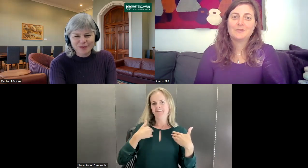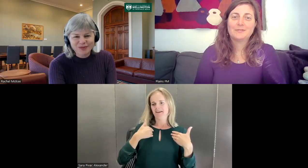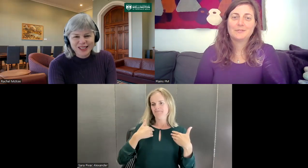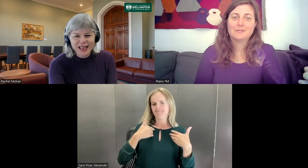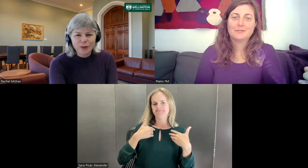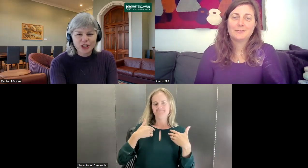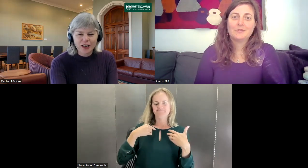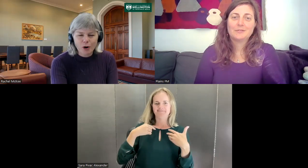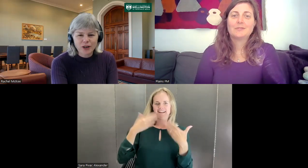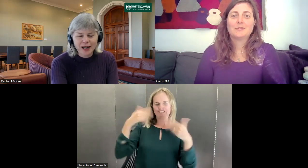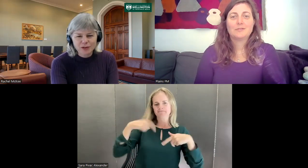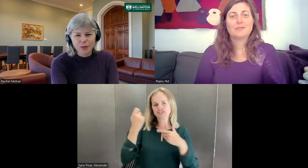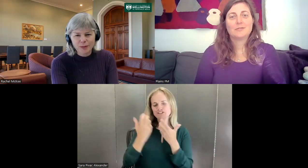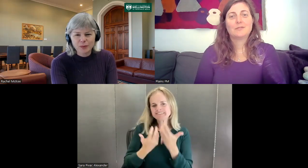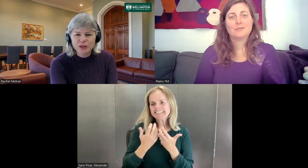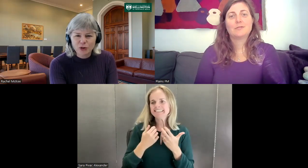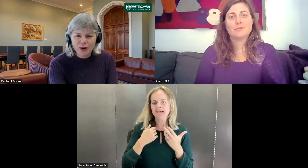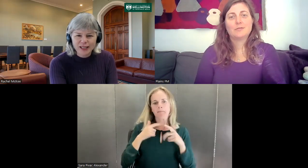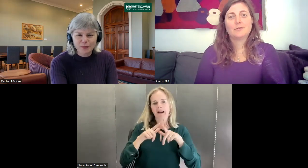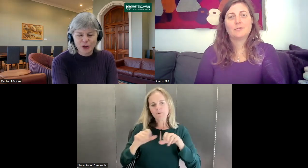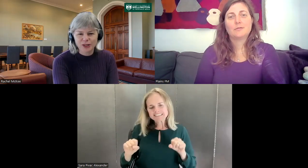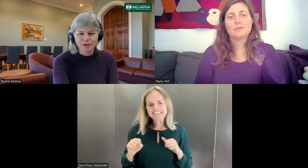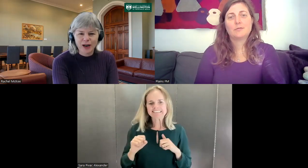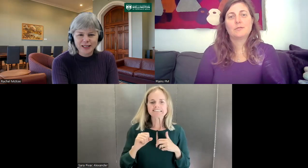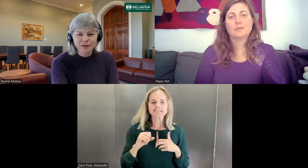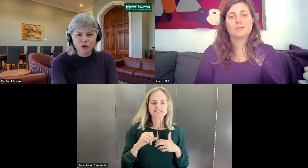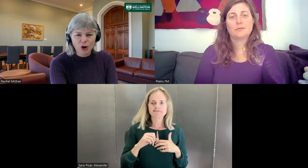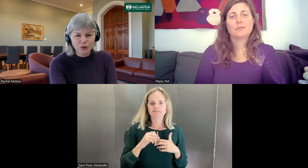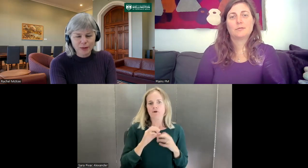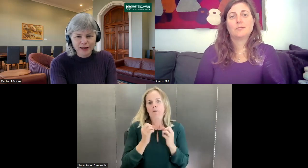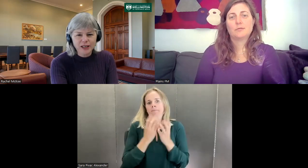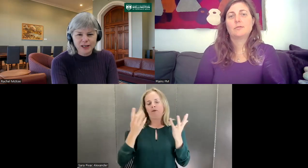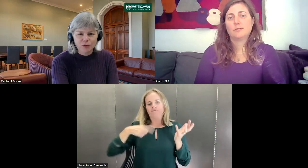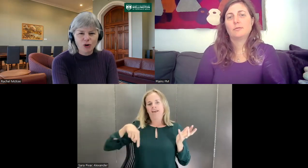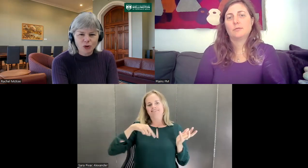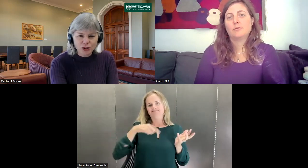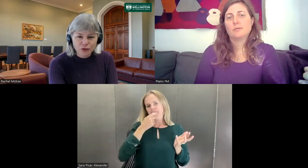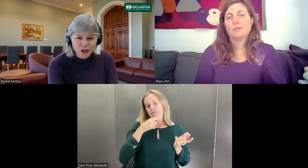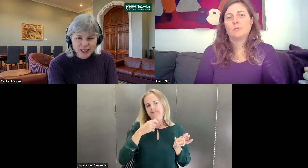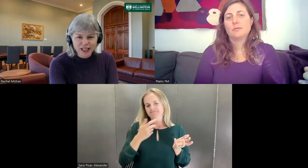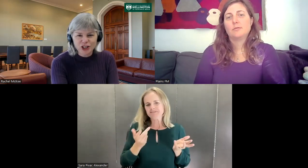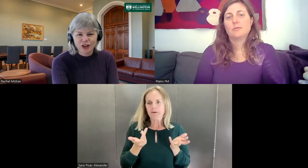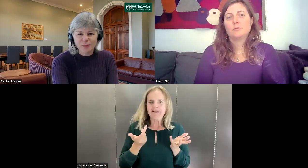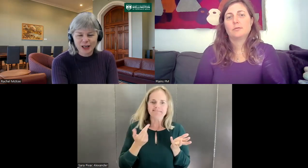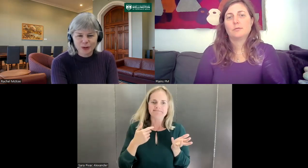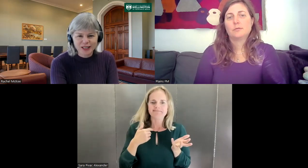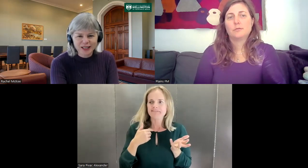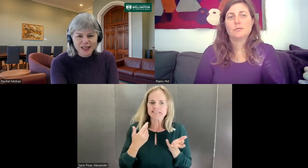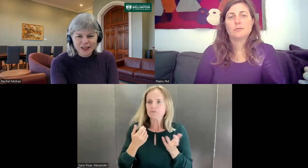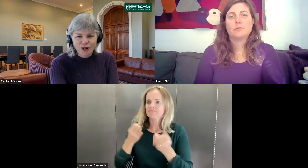sign language and I'm often asked for my perspective or advice because of my different roles. My role as a university teacher, my linguistic knowledge